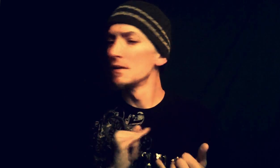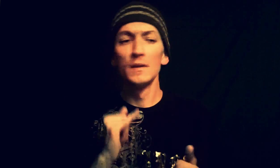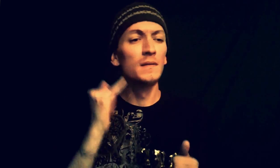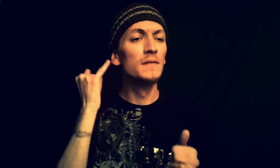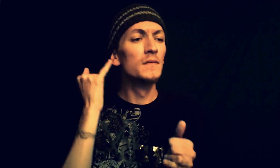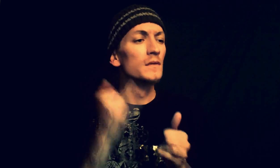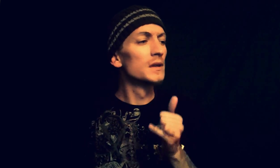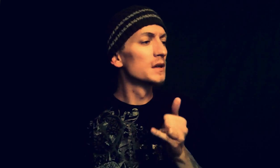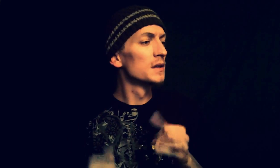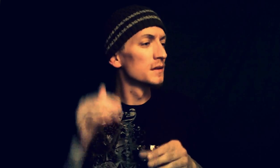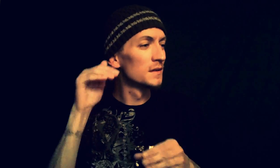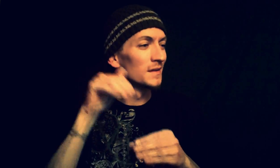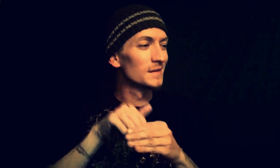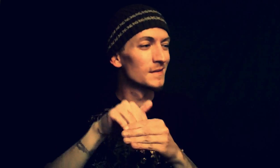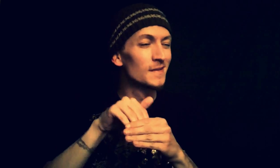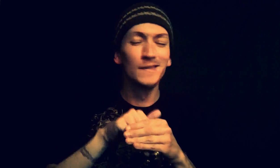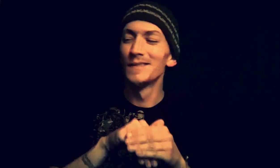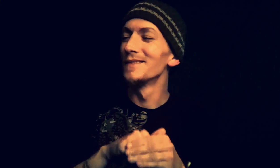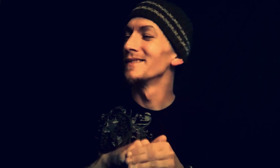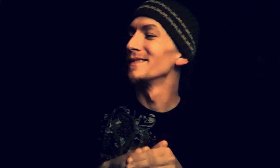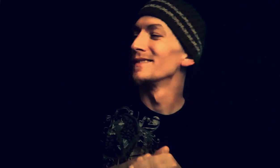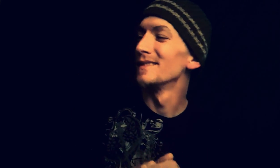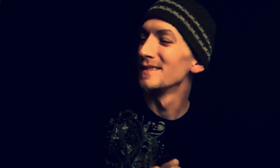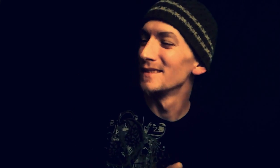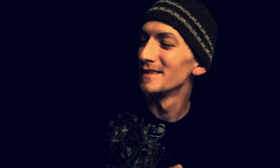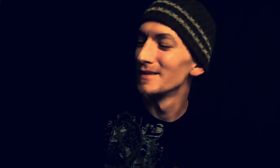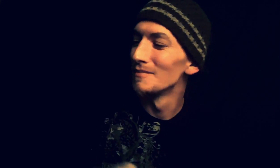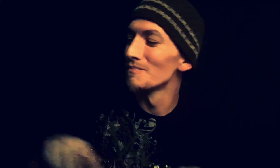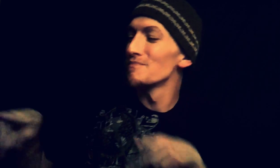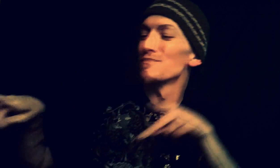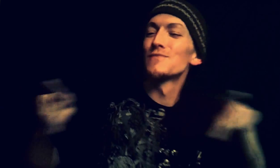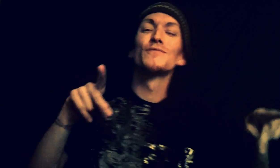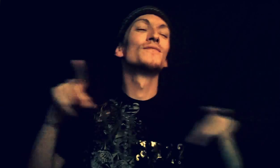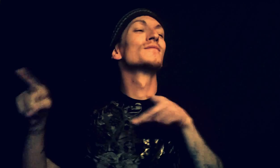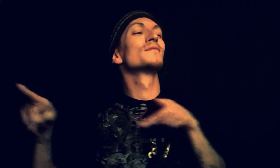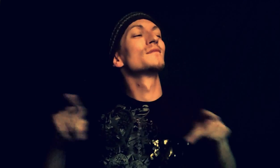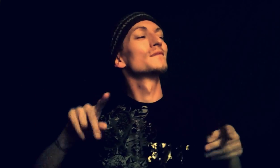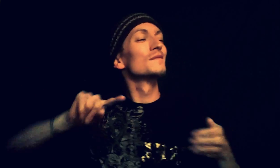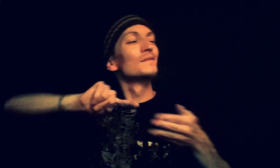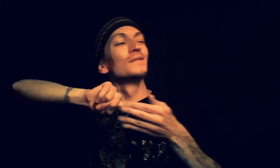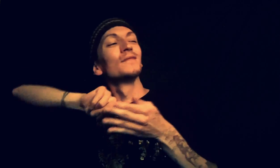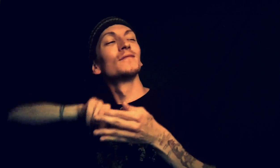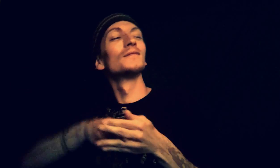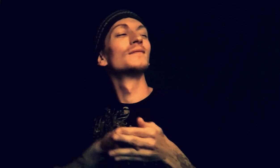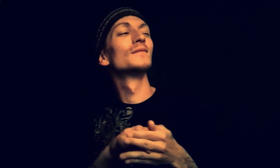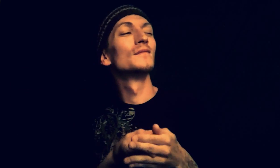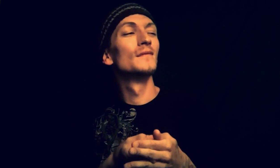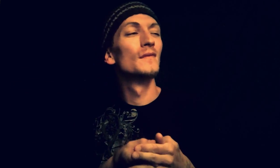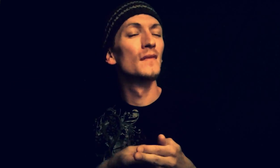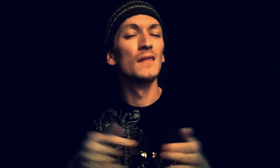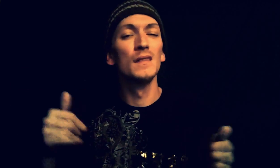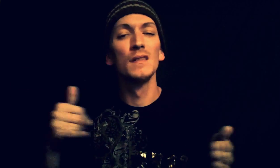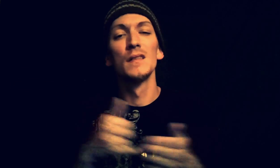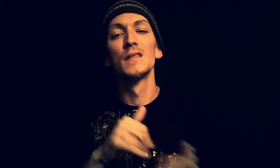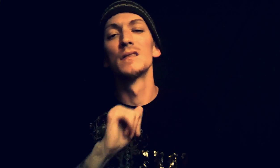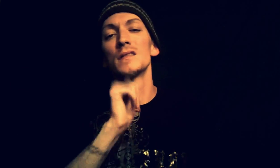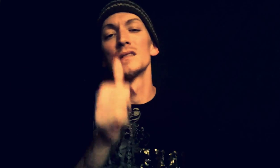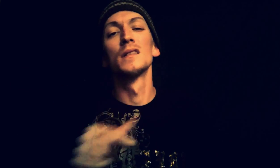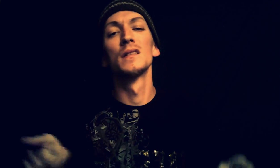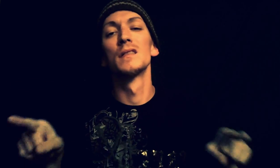I'm finally here The party has begun It's not